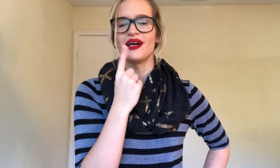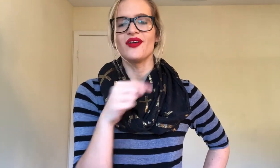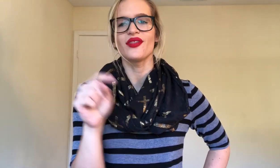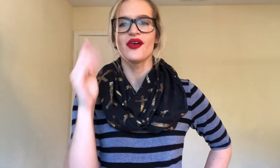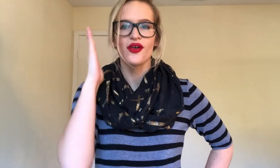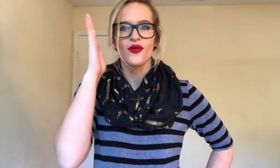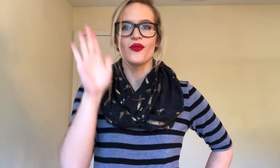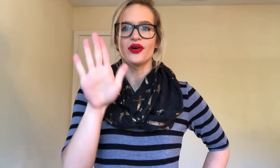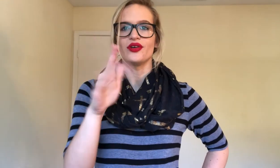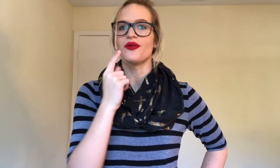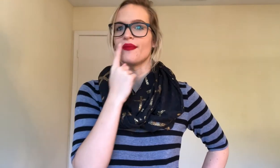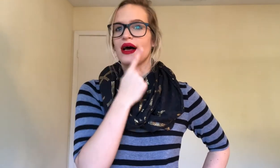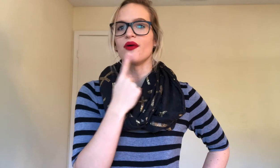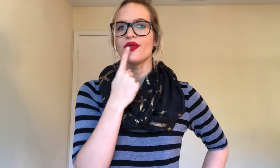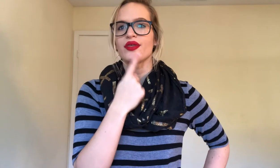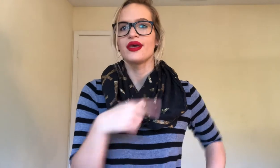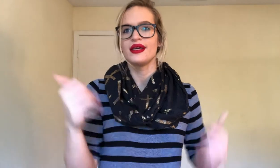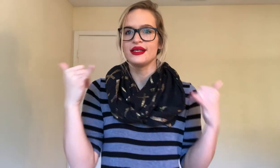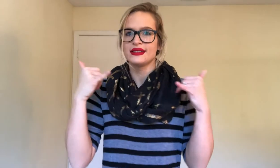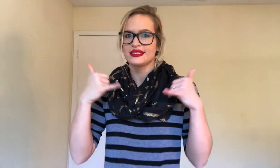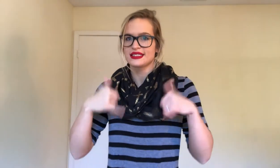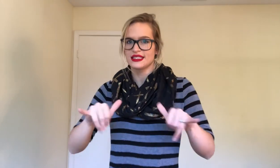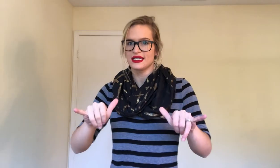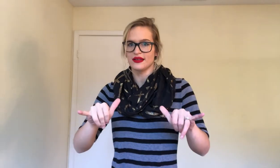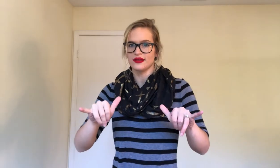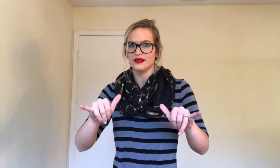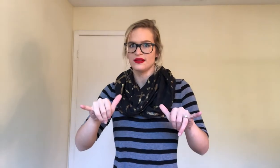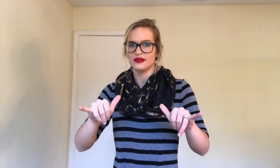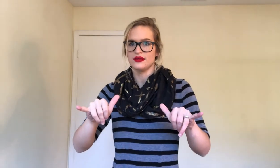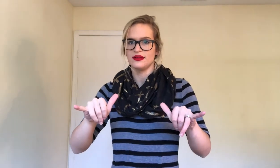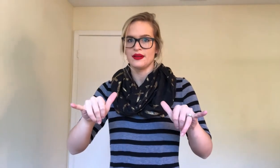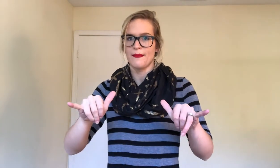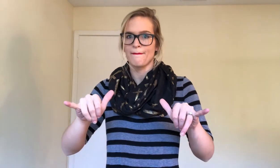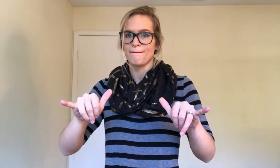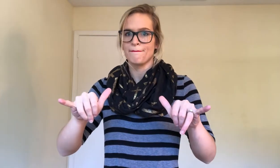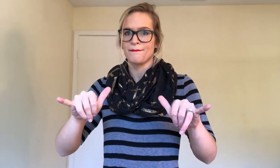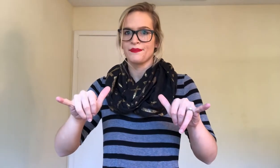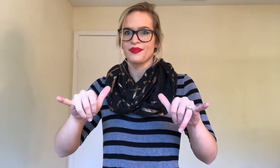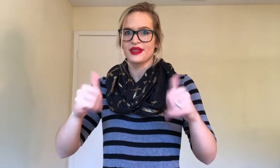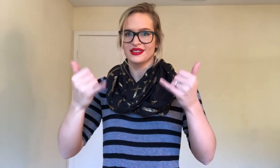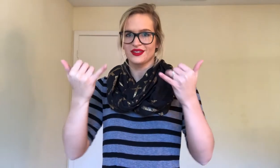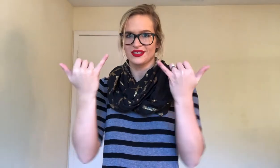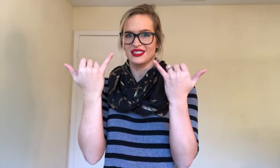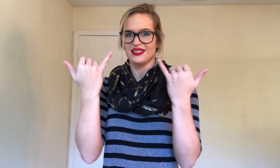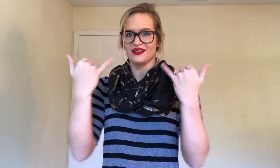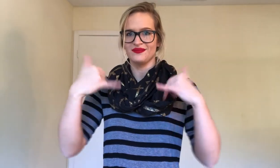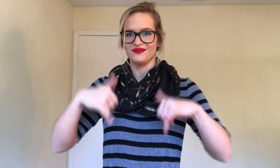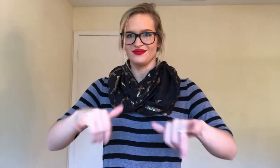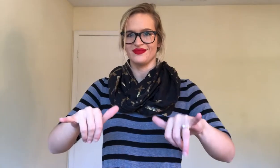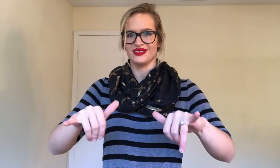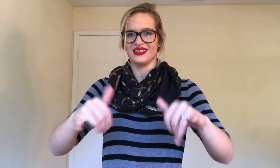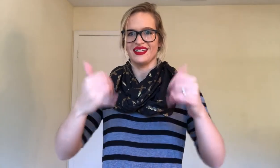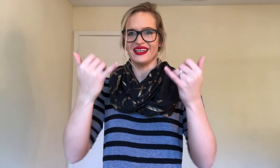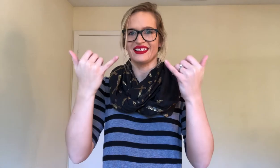mouth. Will your mouth still, so still, you like,